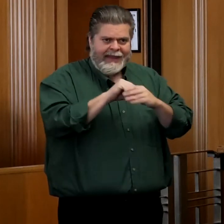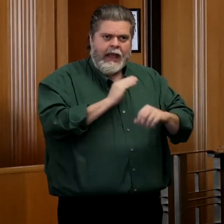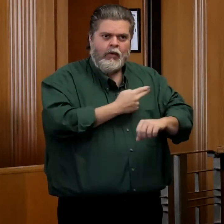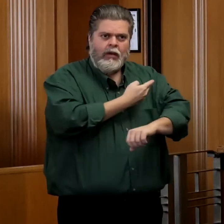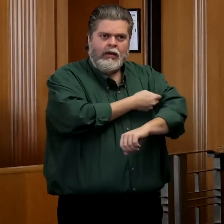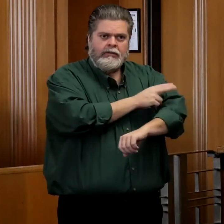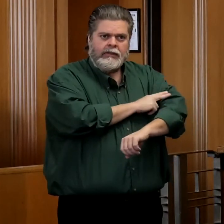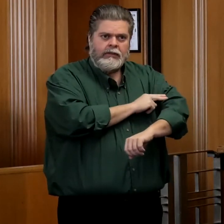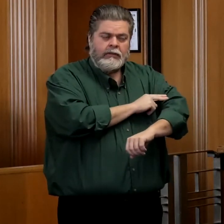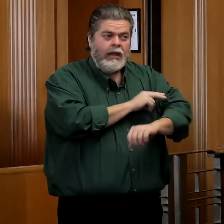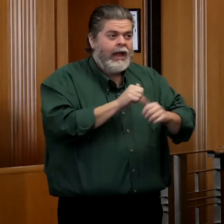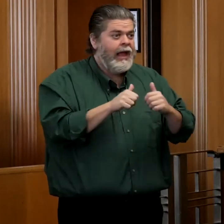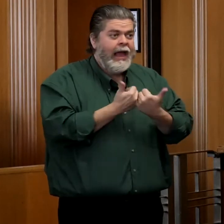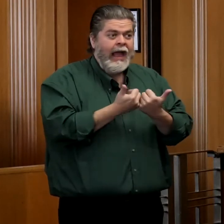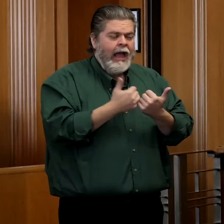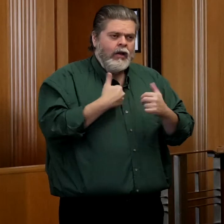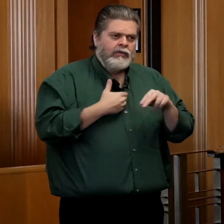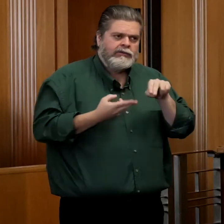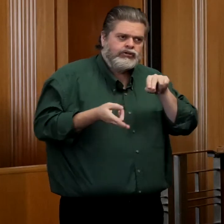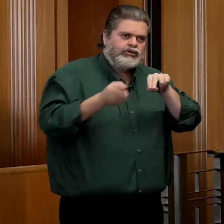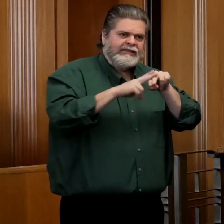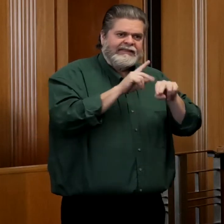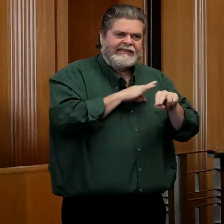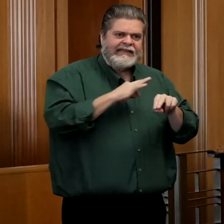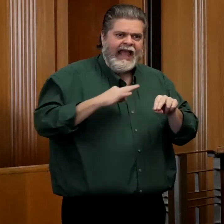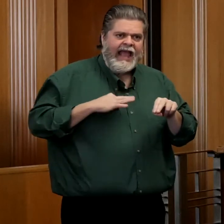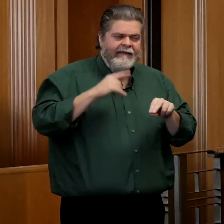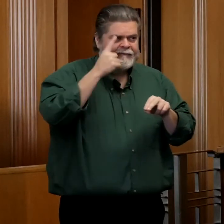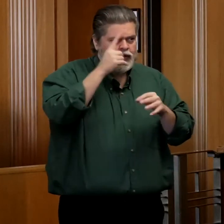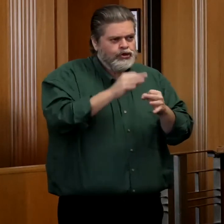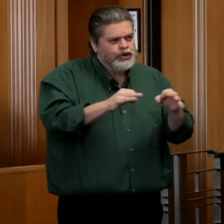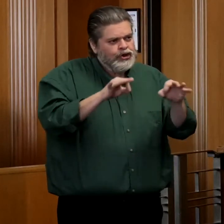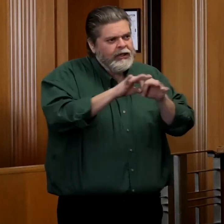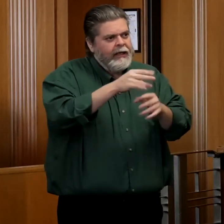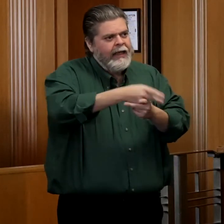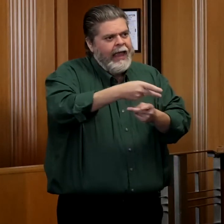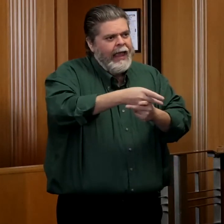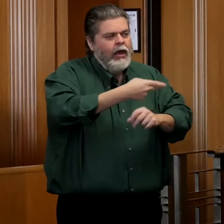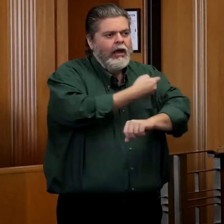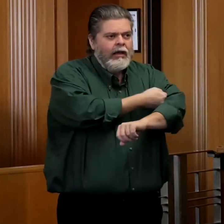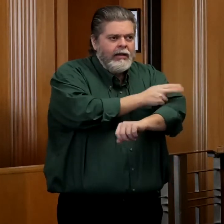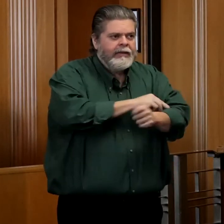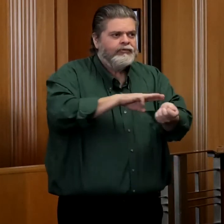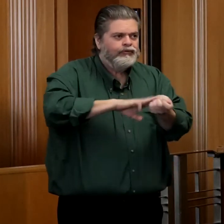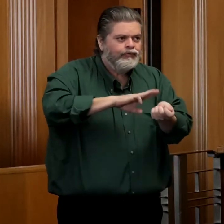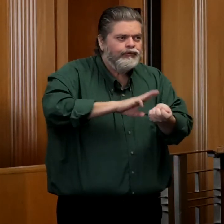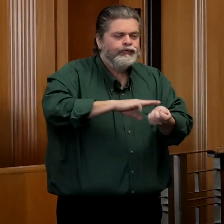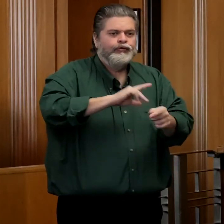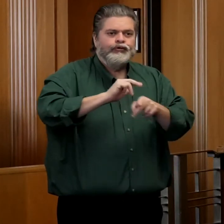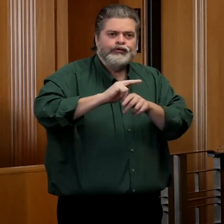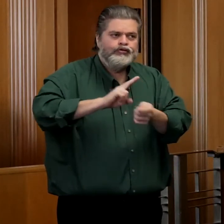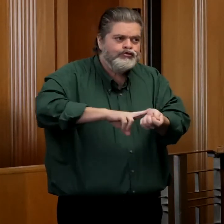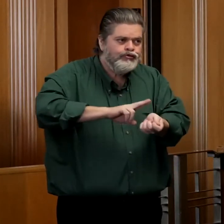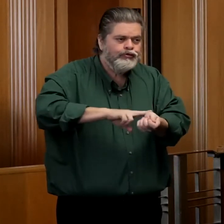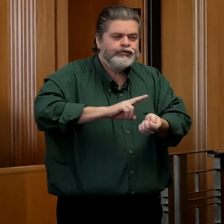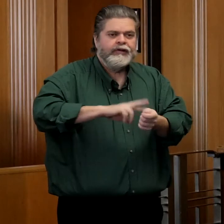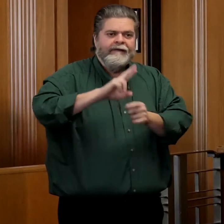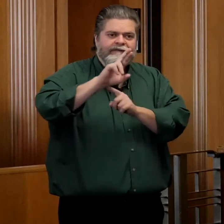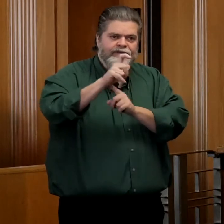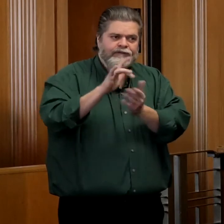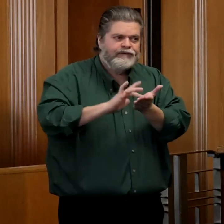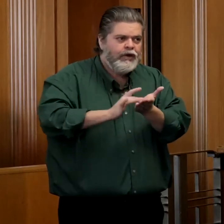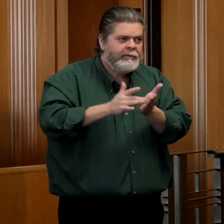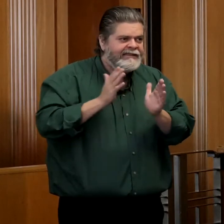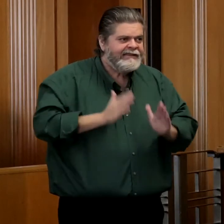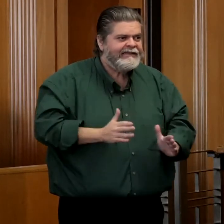We've done this by upstaffing critical care physicians, our hospitalists, our critical care trained nurses, pharmacists,